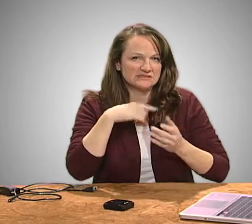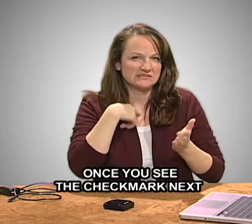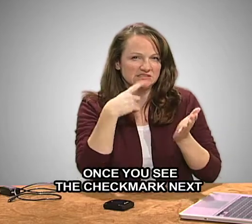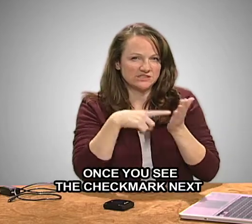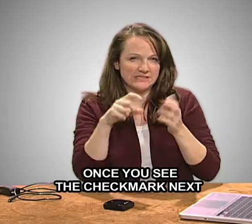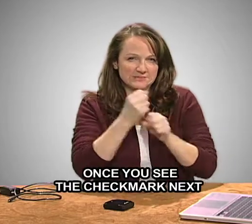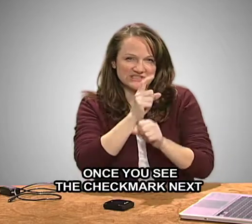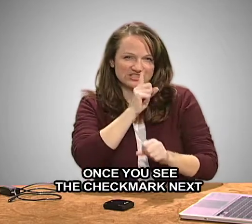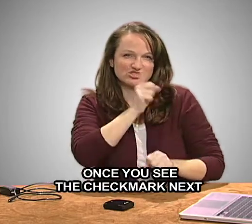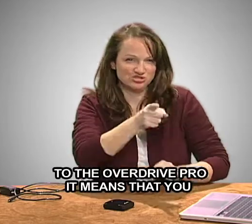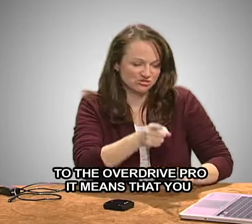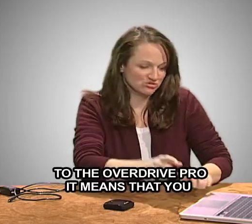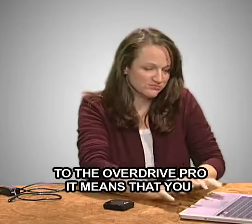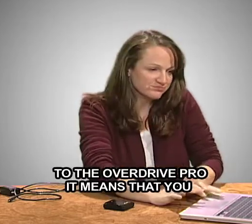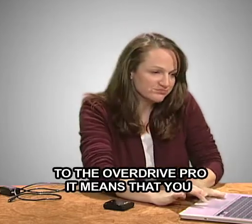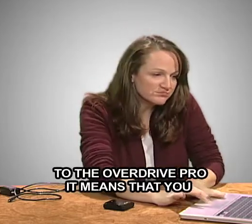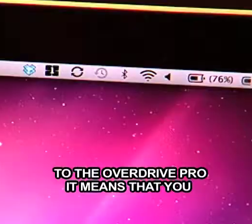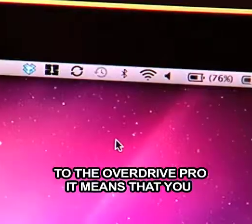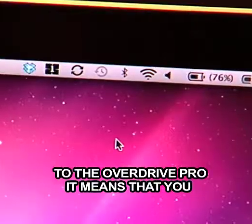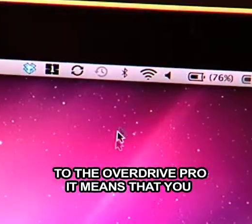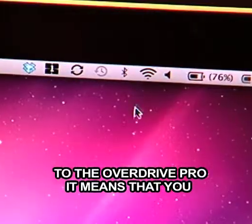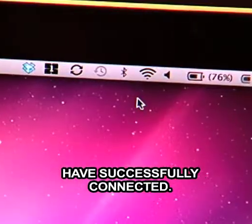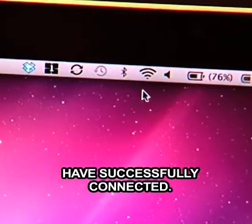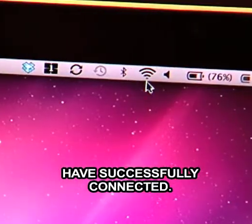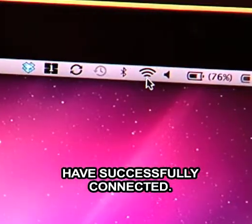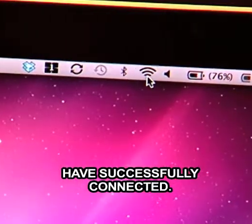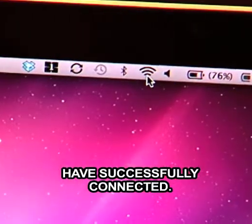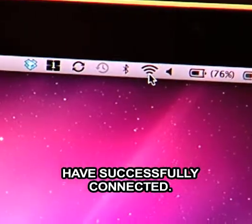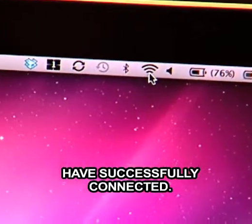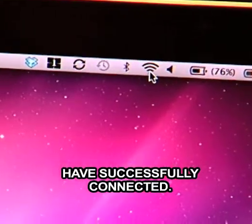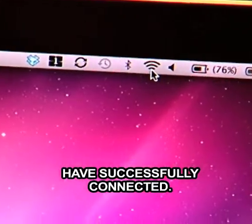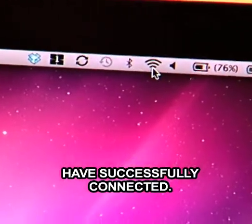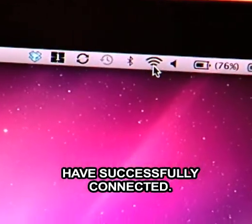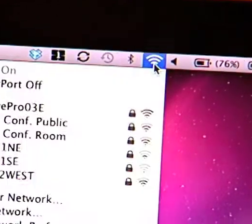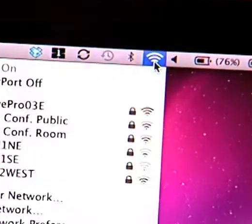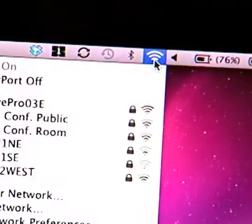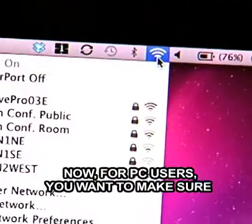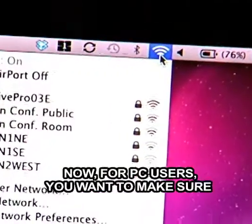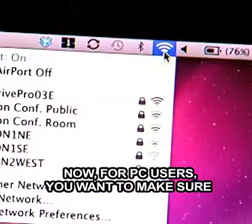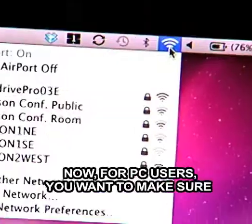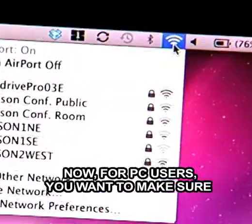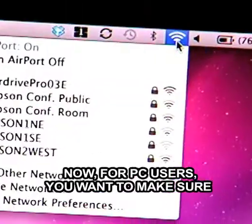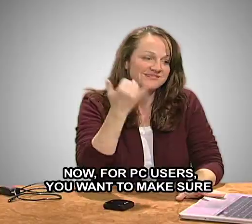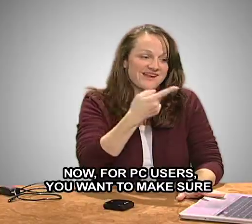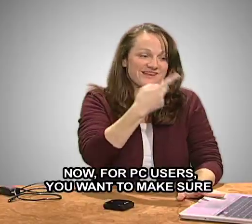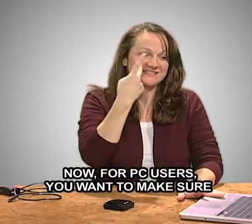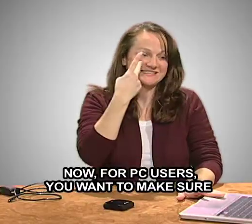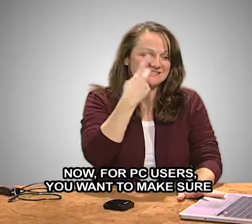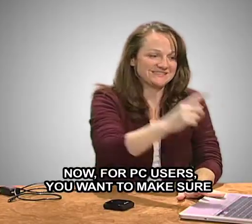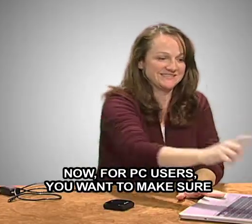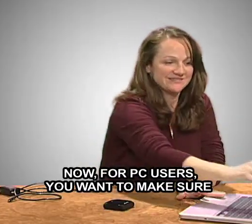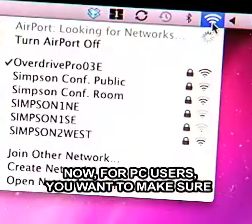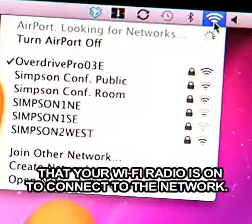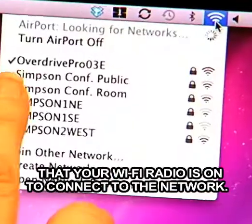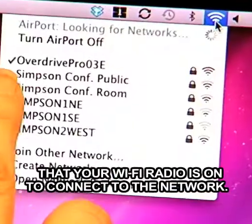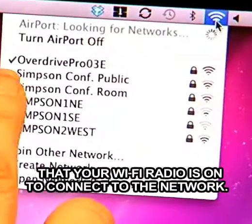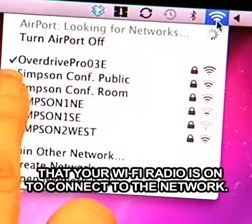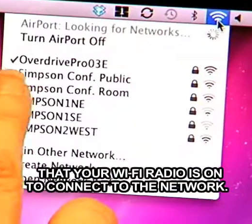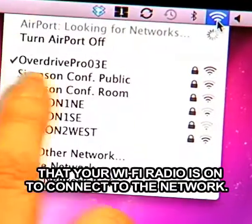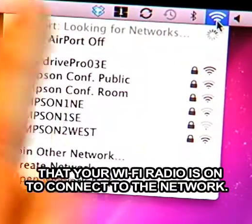Once you see the check mark next to the OverDrive Pro, that means that you have successfully connected. Now for PC users, you want to make sure that your Wi-Fi radio